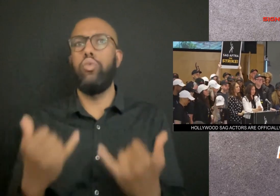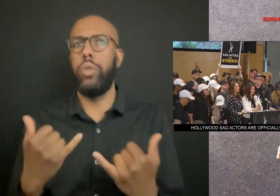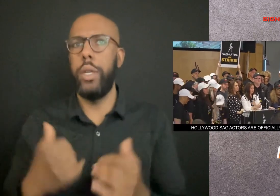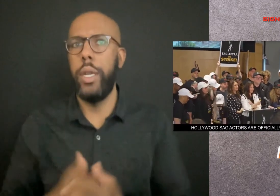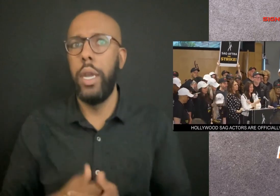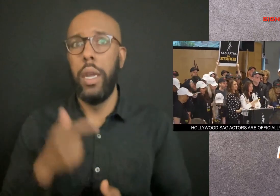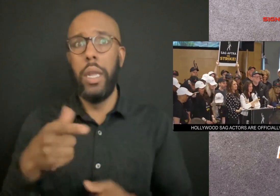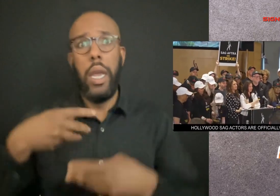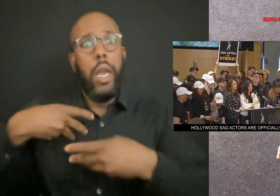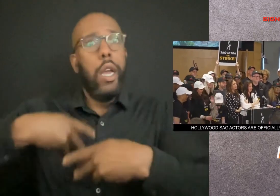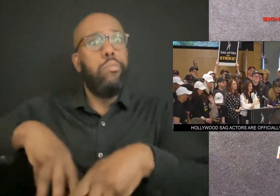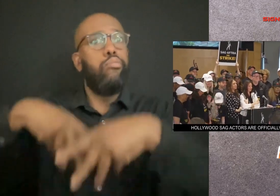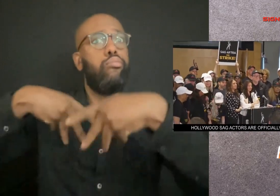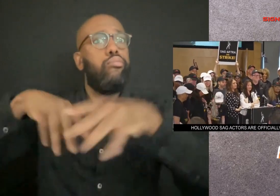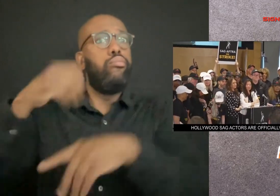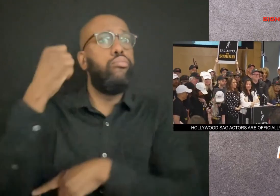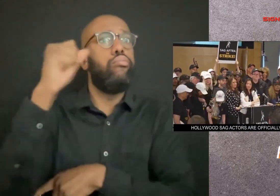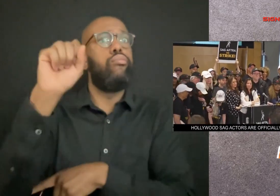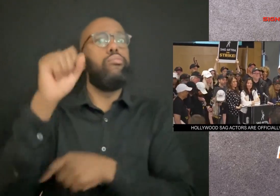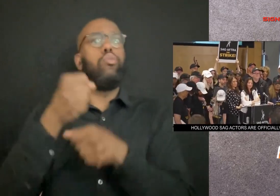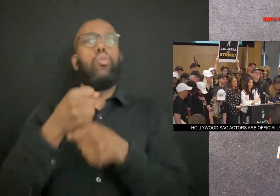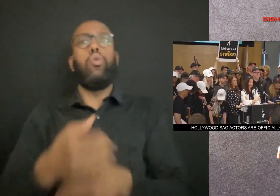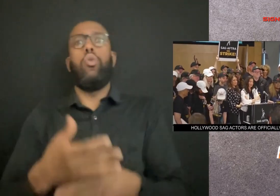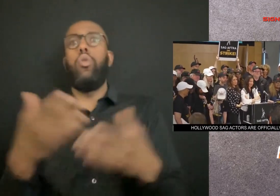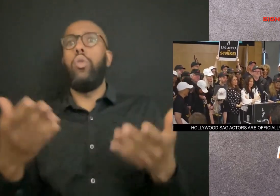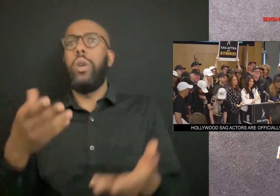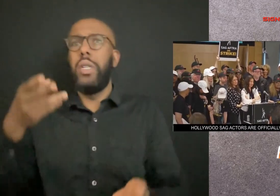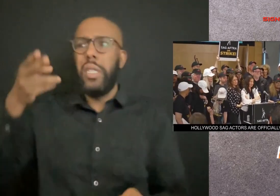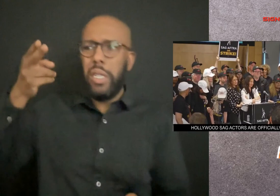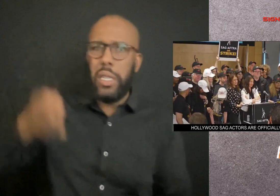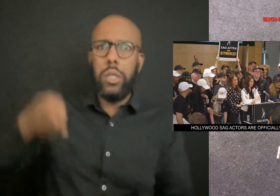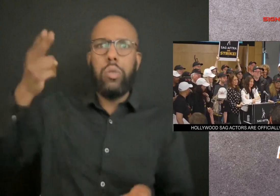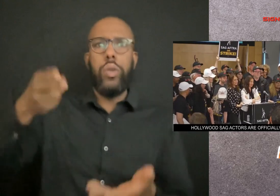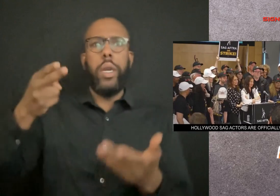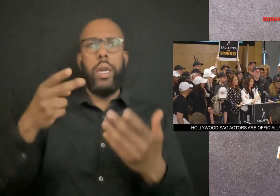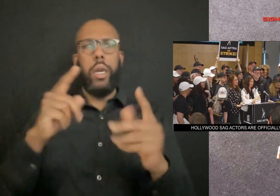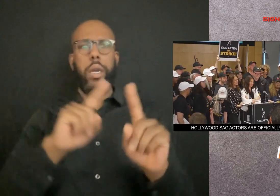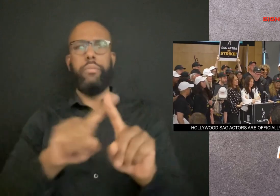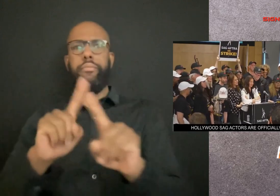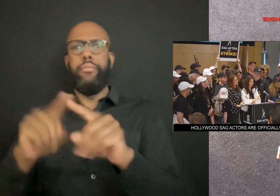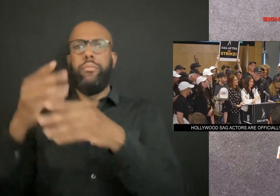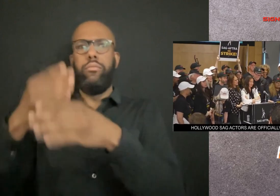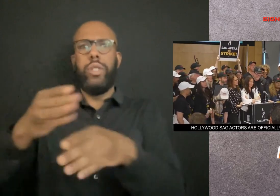The strike will cause an historic breakdown of the entertainment world.